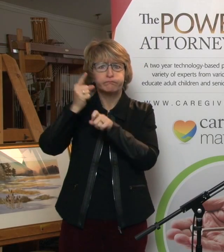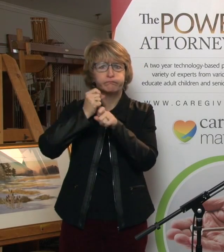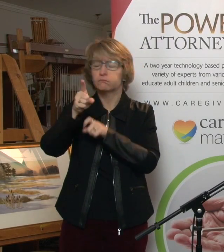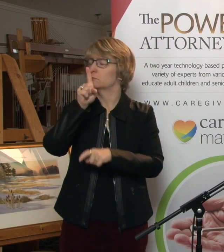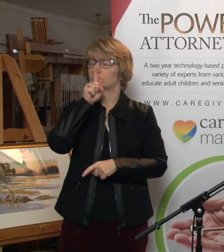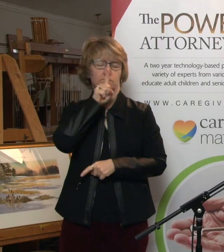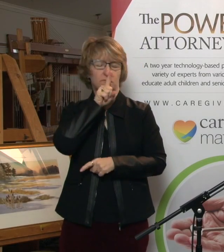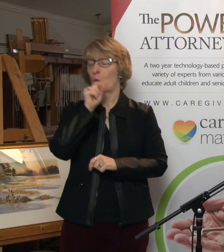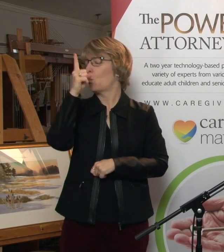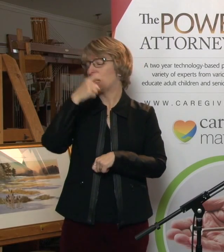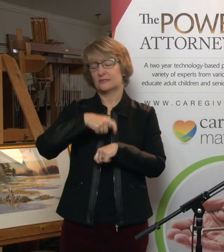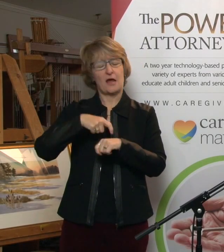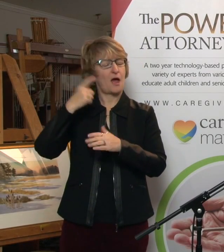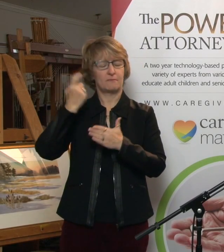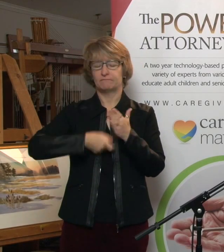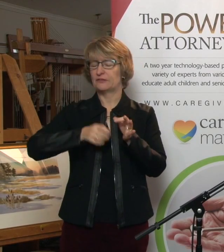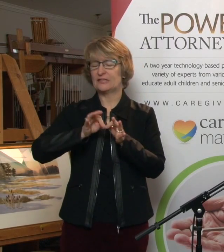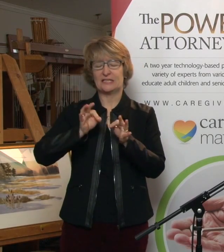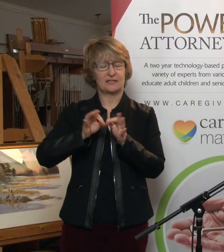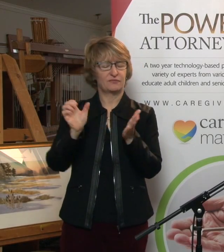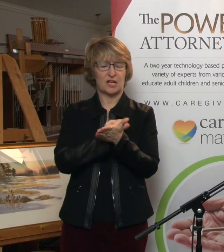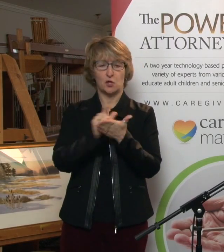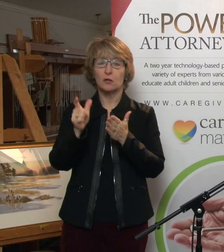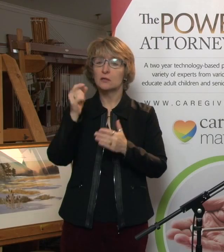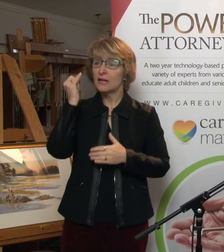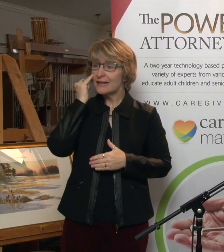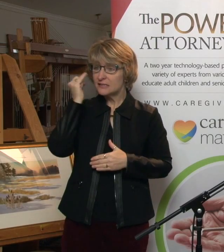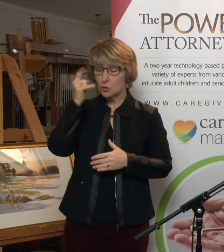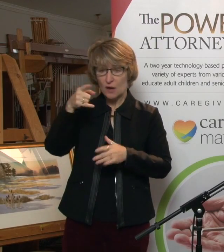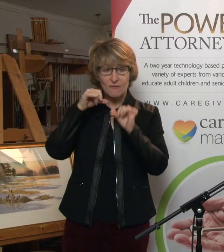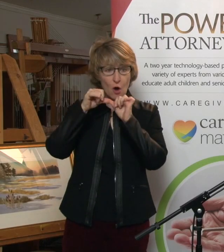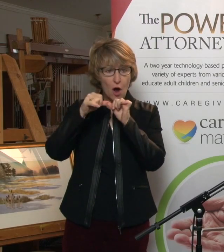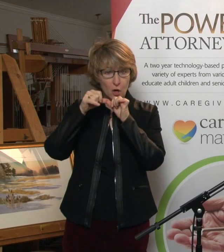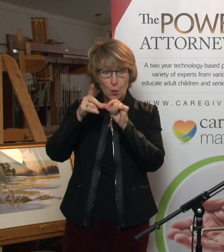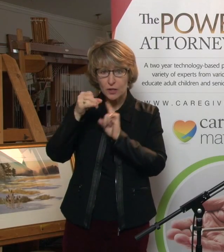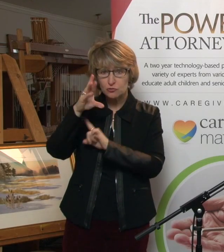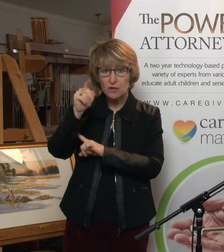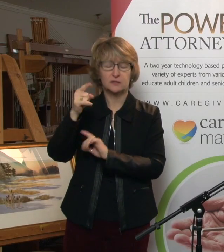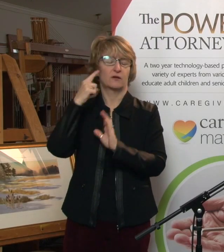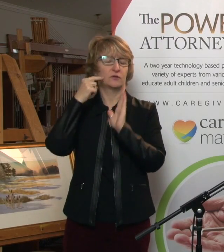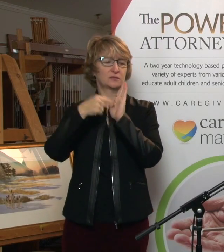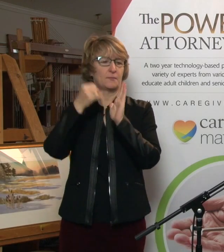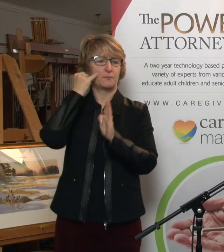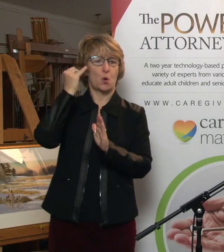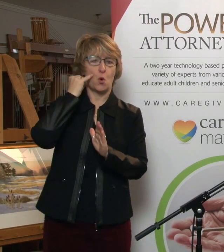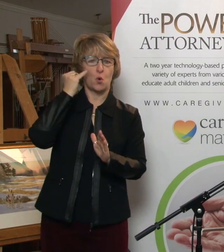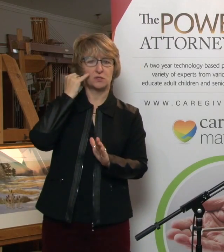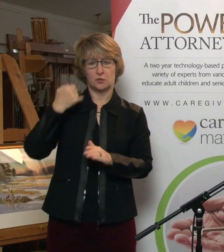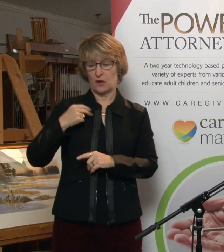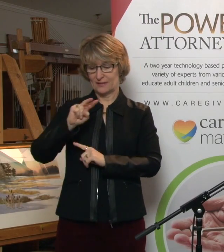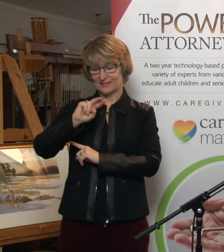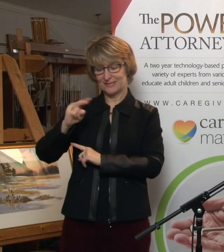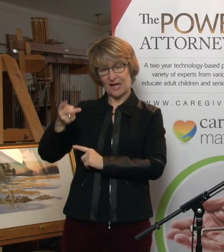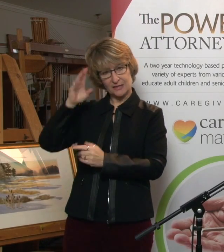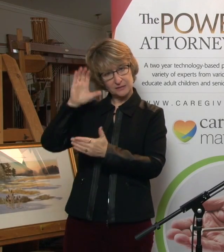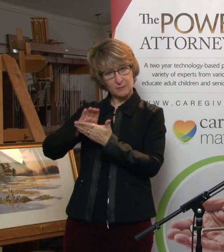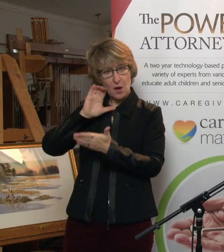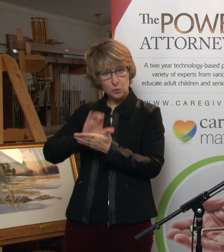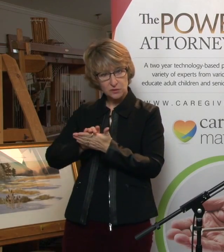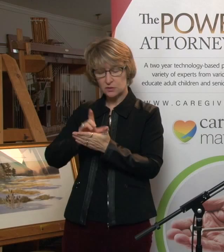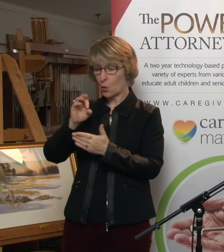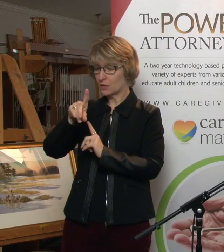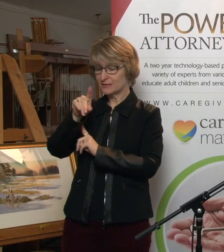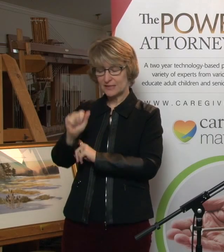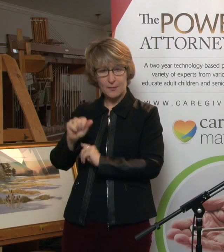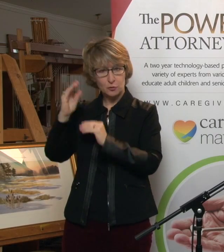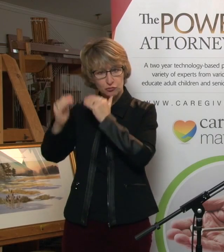If there are ongoing trusts in the will, so you might have a spousal trust for a second spouse, or a disabled child,